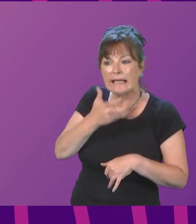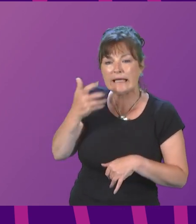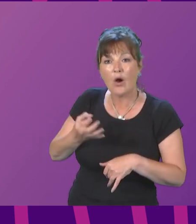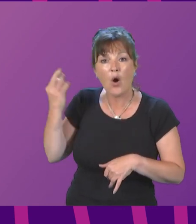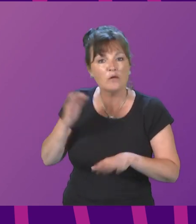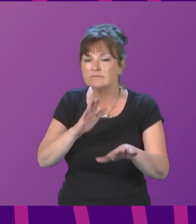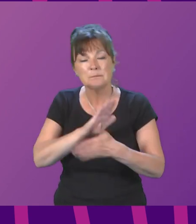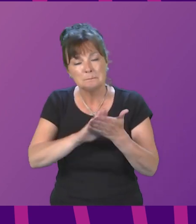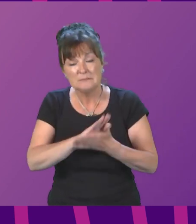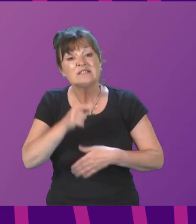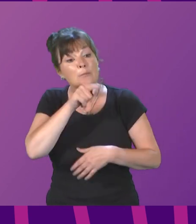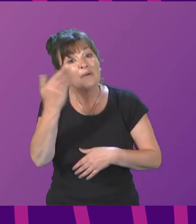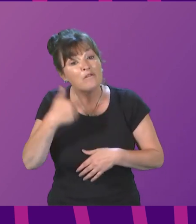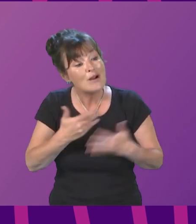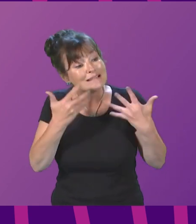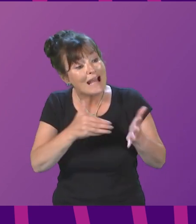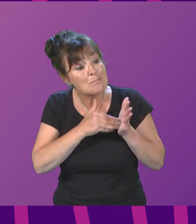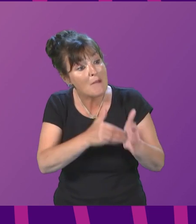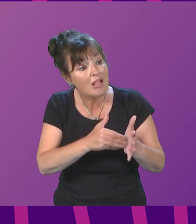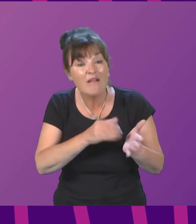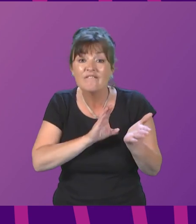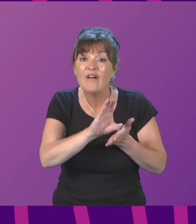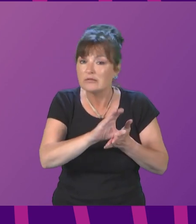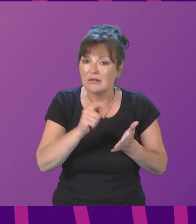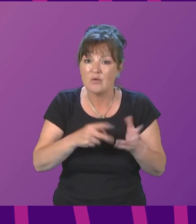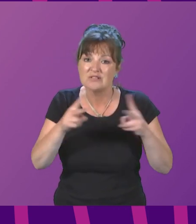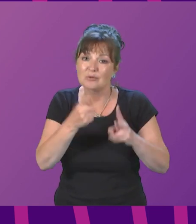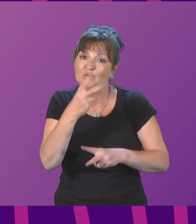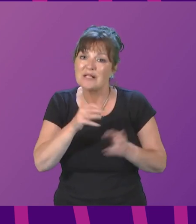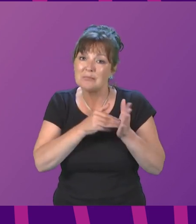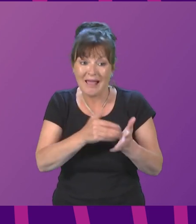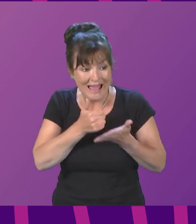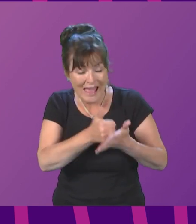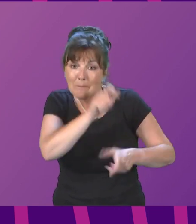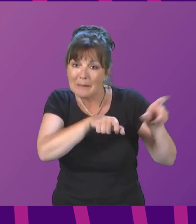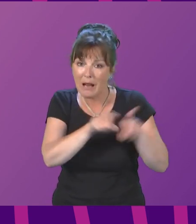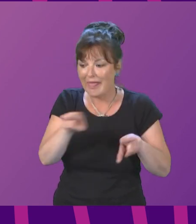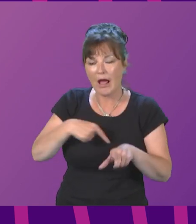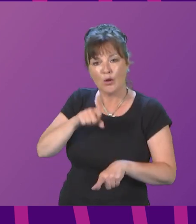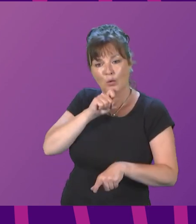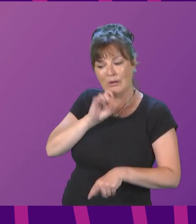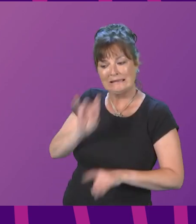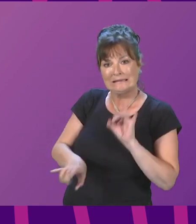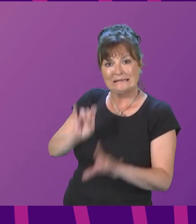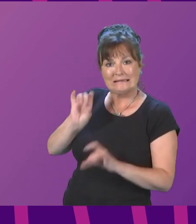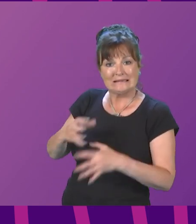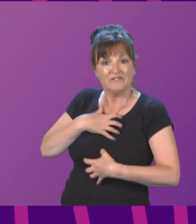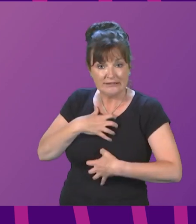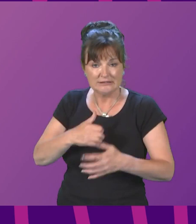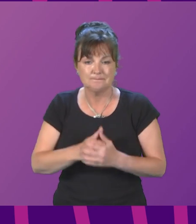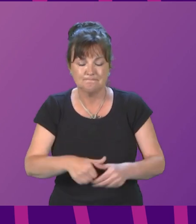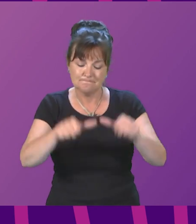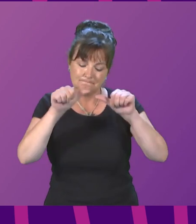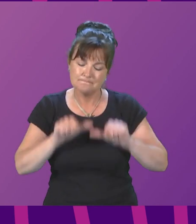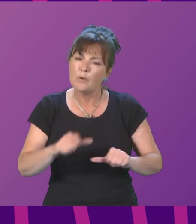to £20 million this year. Secondly, we will give local authorities flexibility to use discretionary